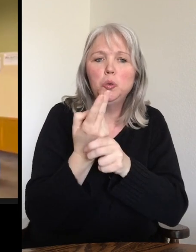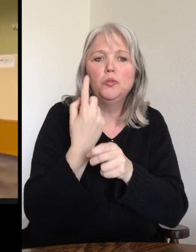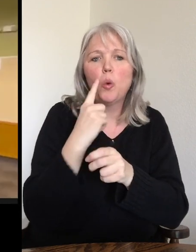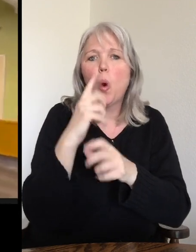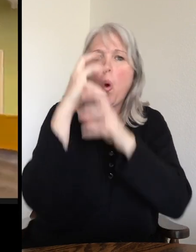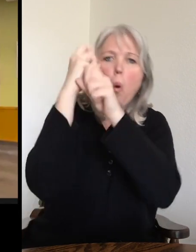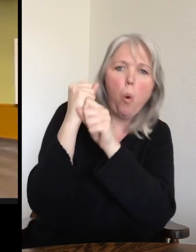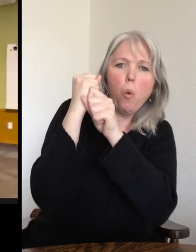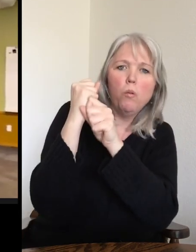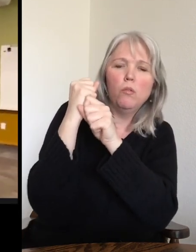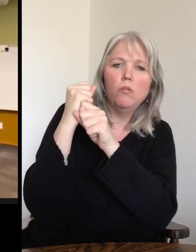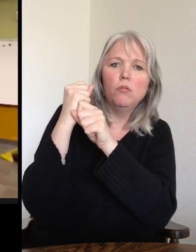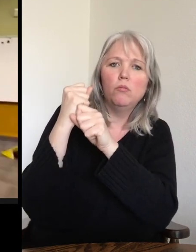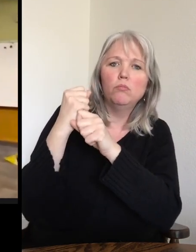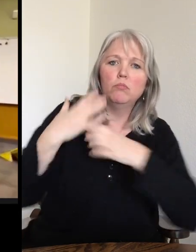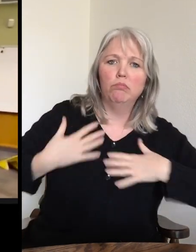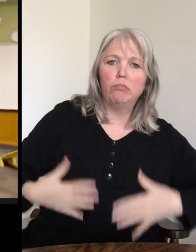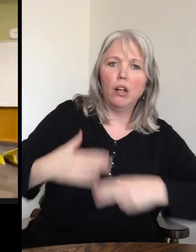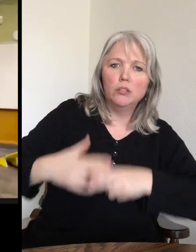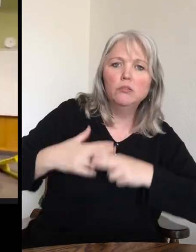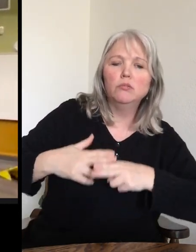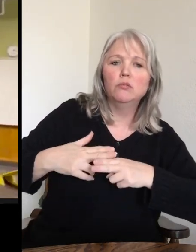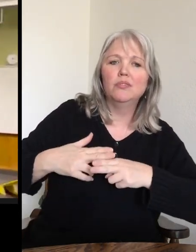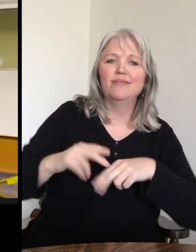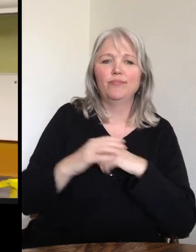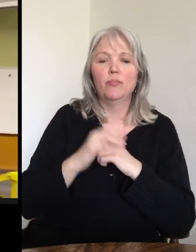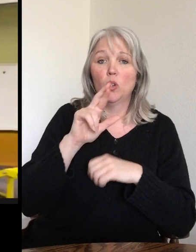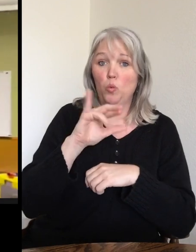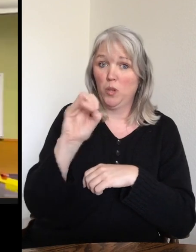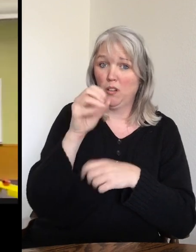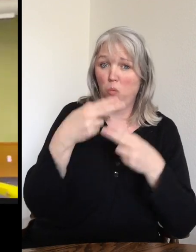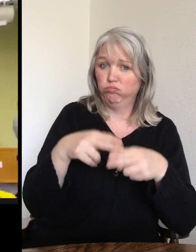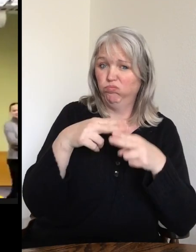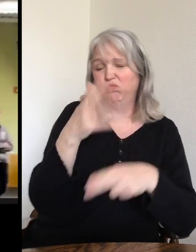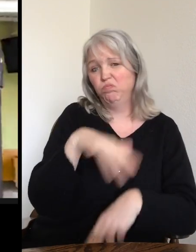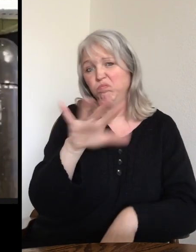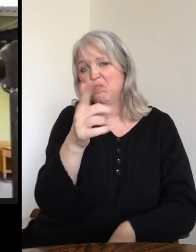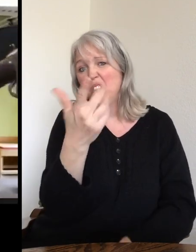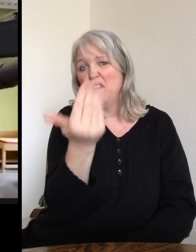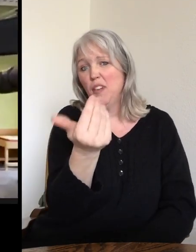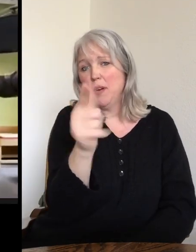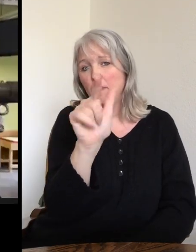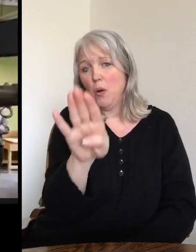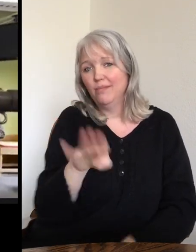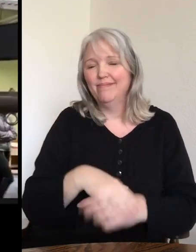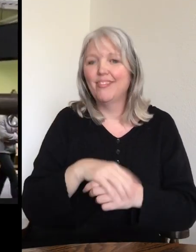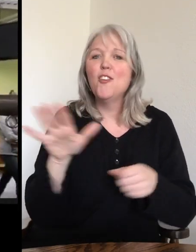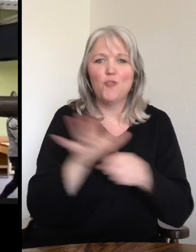to hold all of his body weight. Which Rico, by the way, weighs about 15 pounds. And he is a full